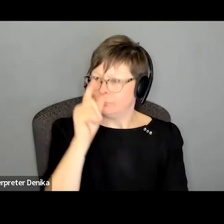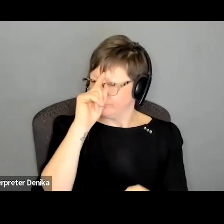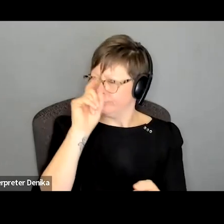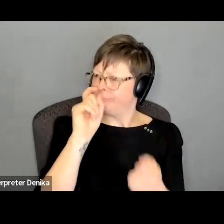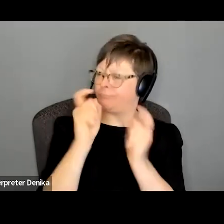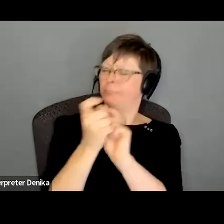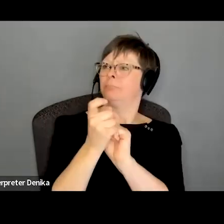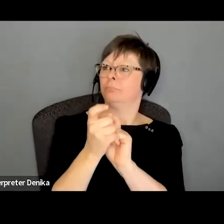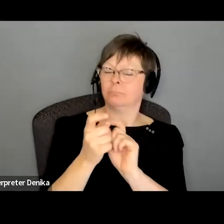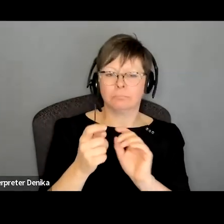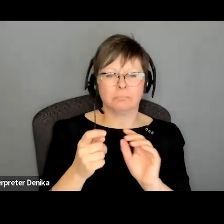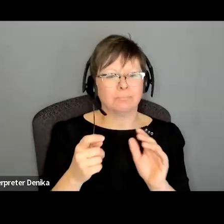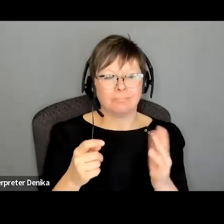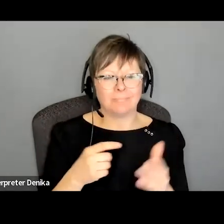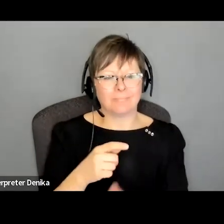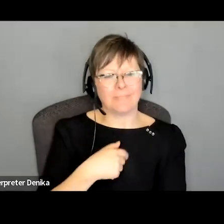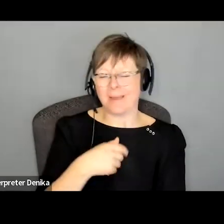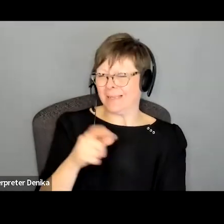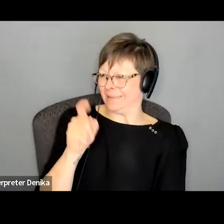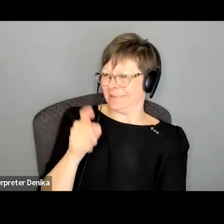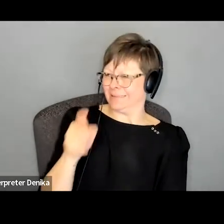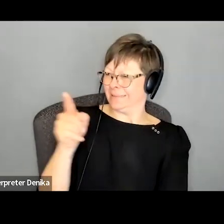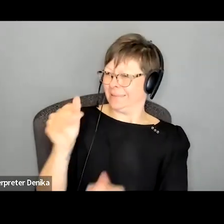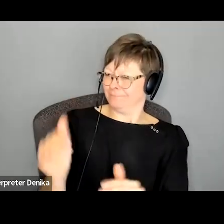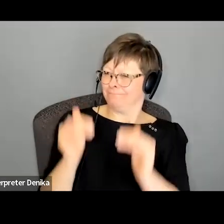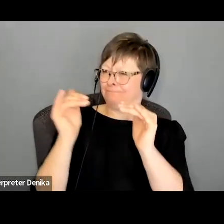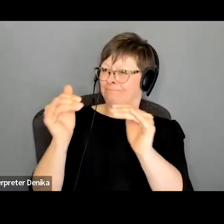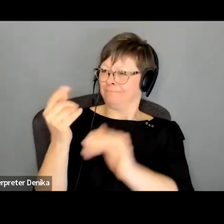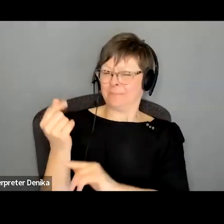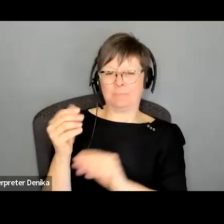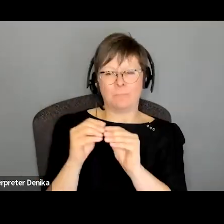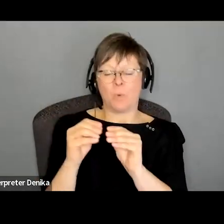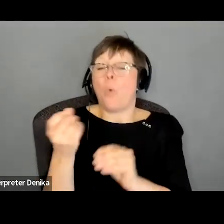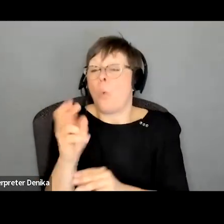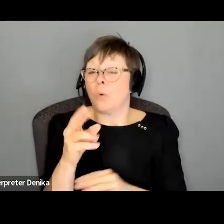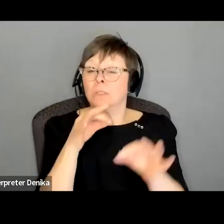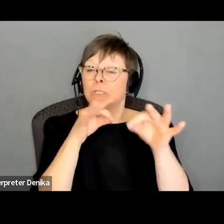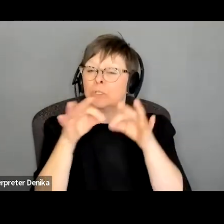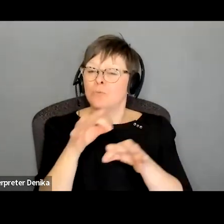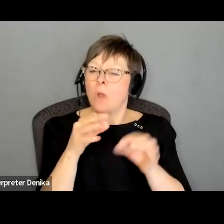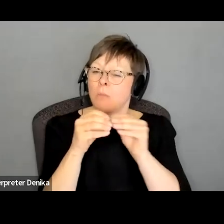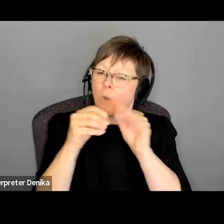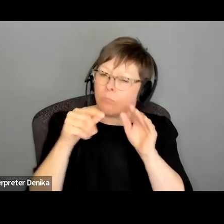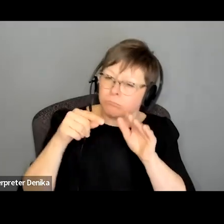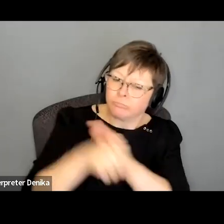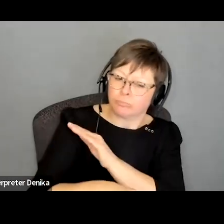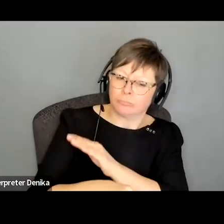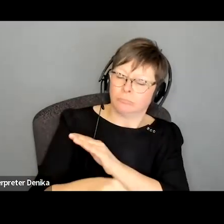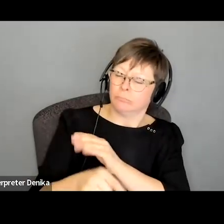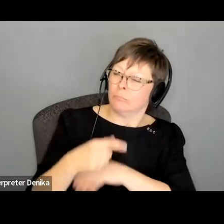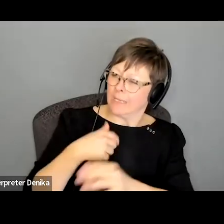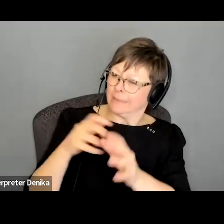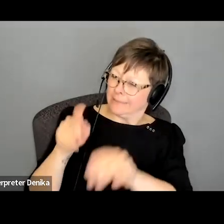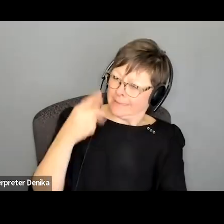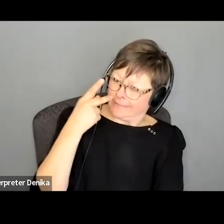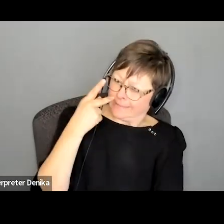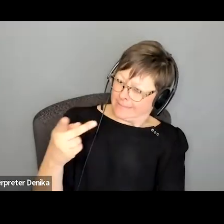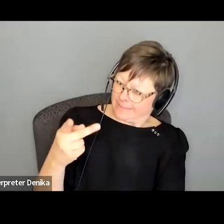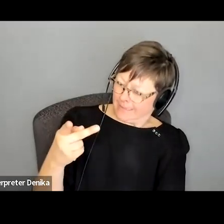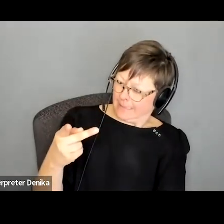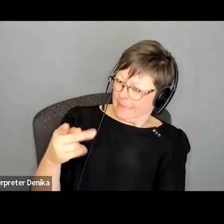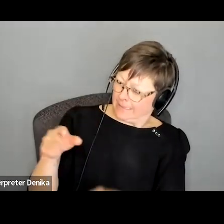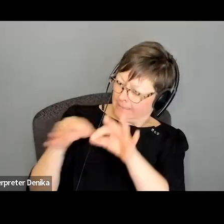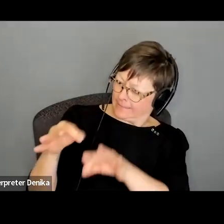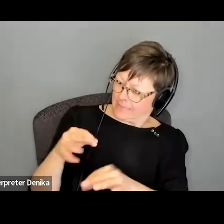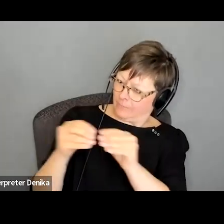because that's what we need for this role or to describe more about what we need within that scene before i present that tape to somebody in new